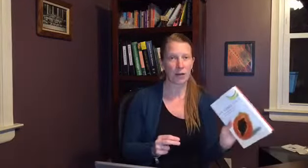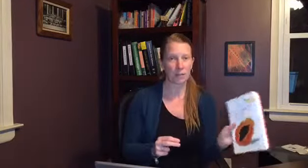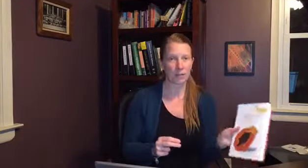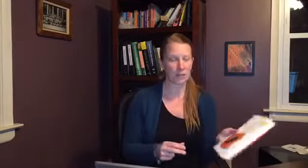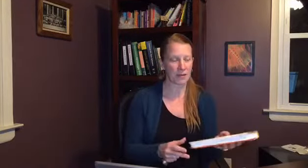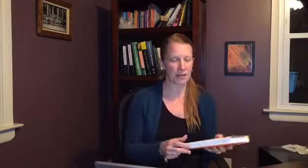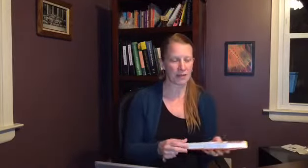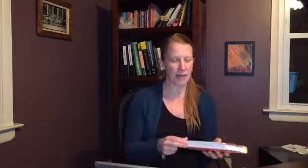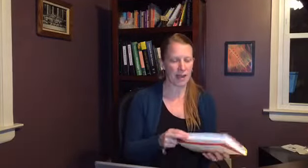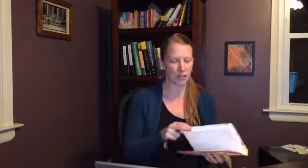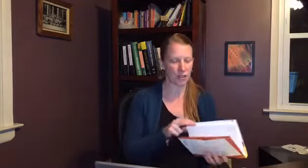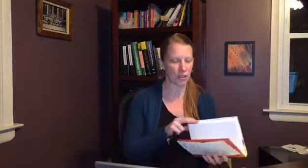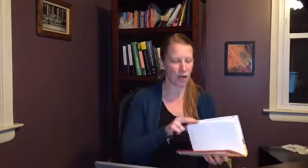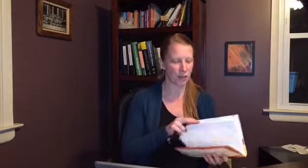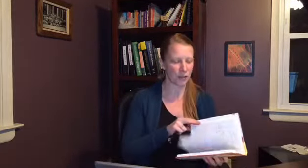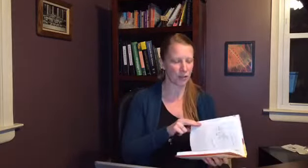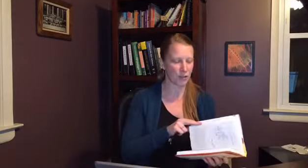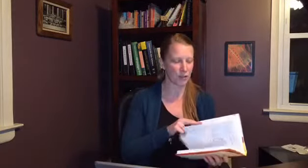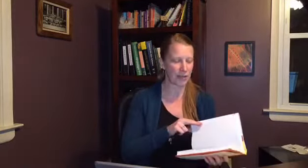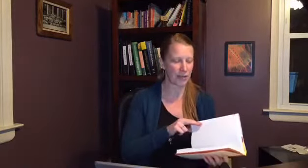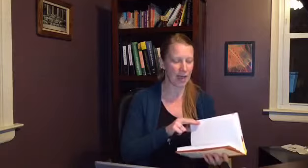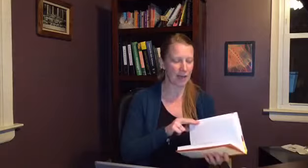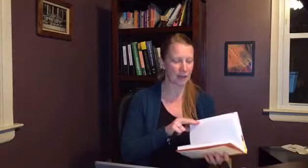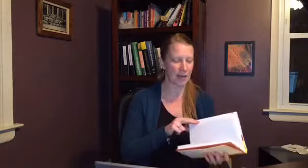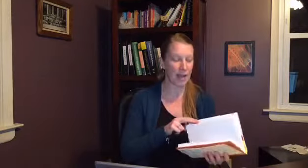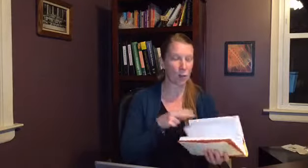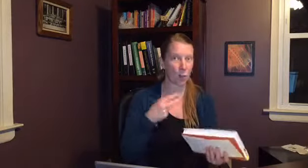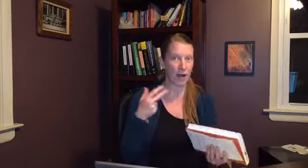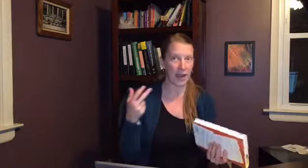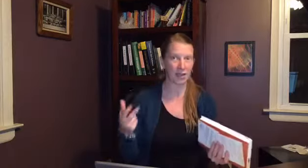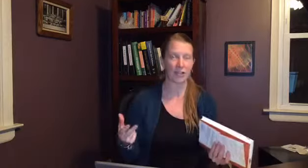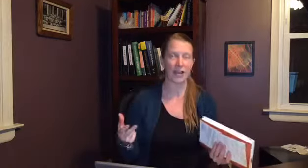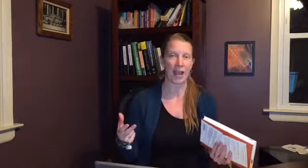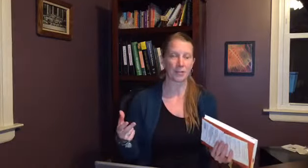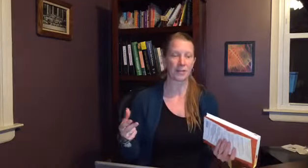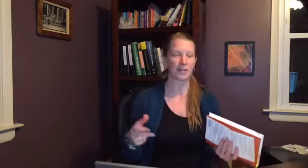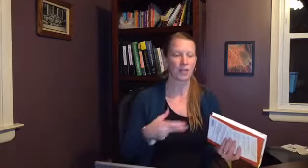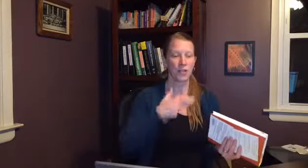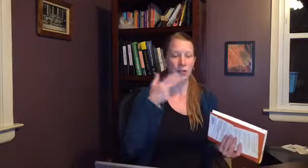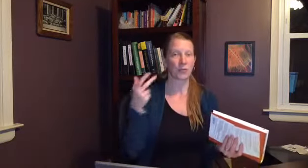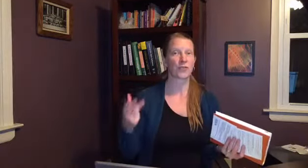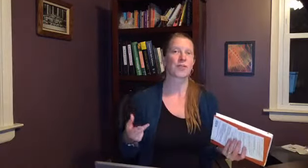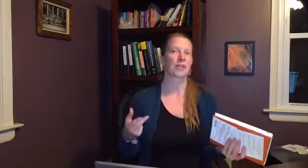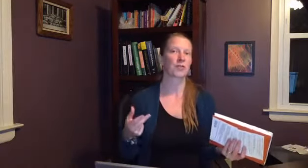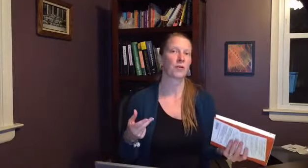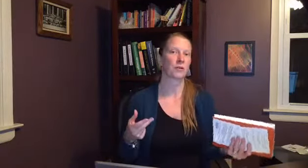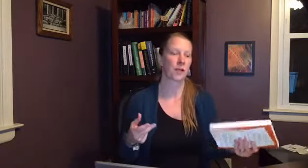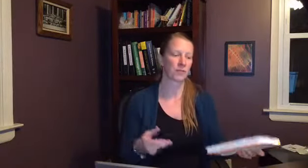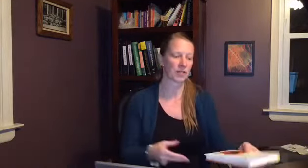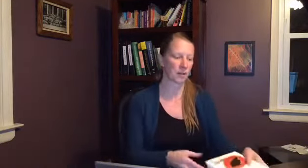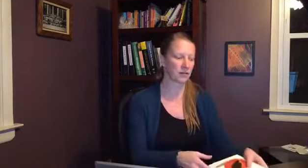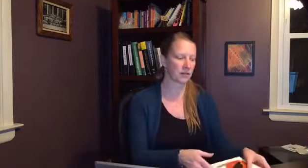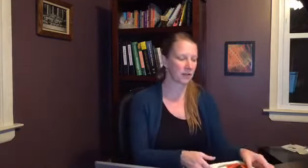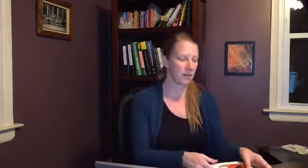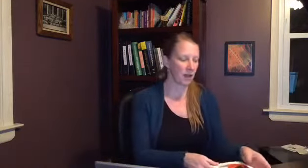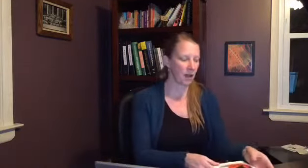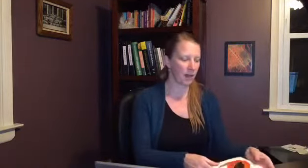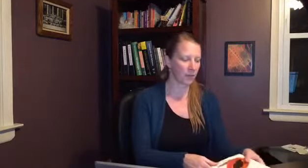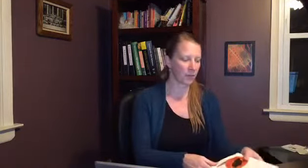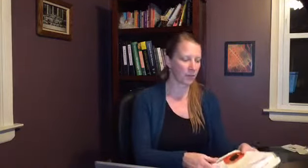books because they actually go into the anatomy and what actually happens through the sexual response um through